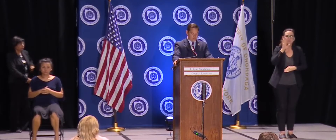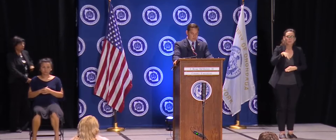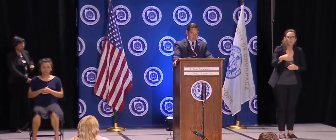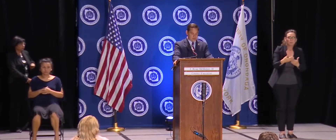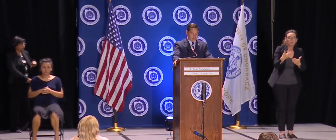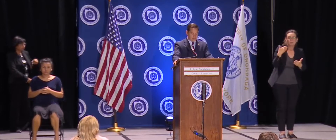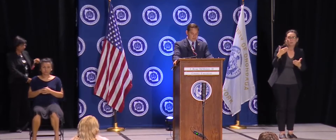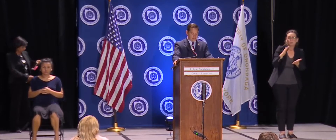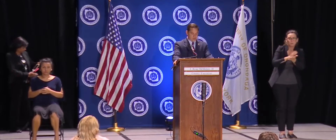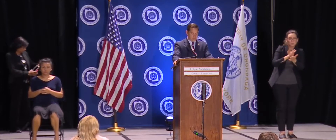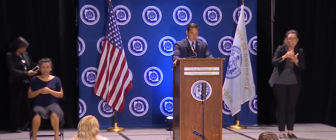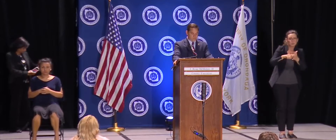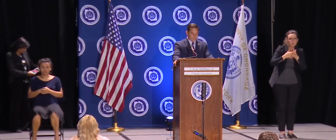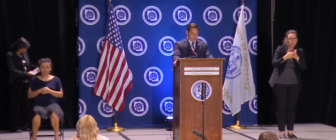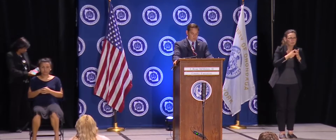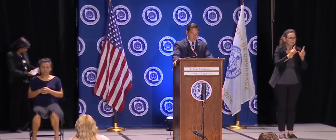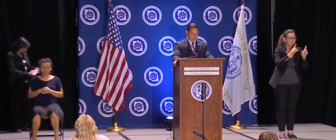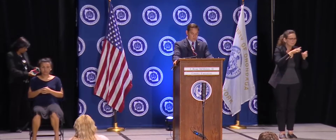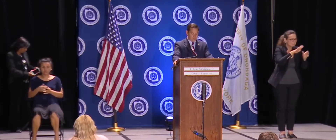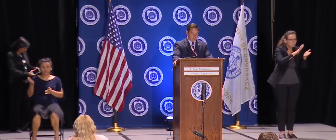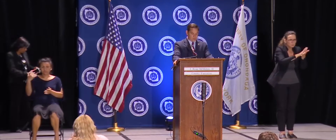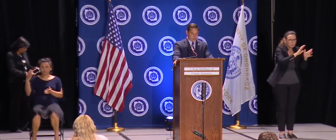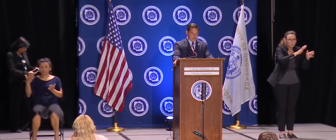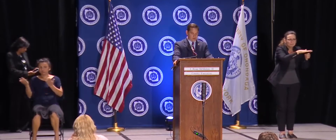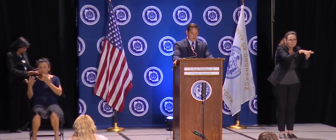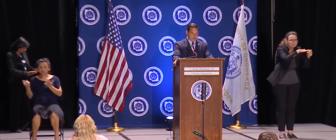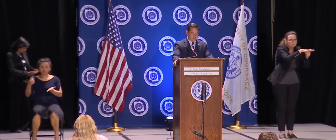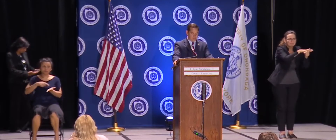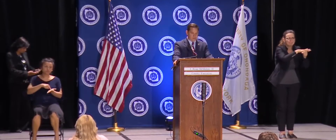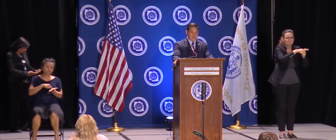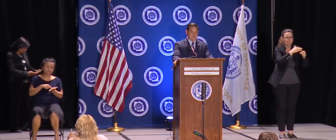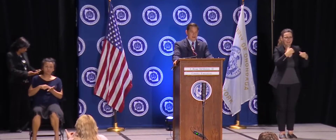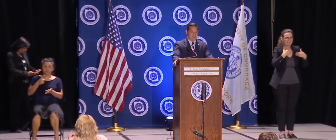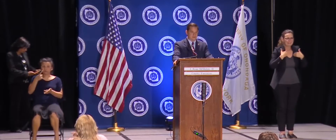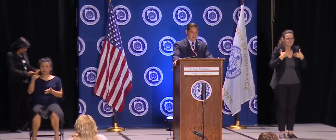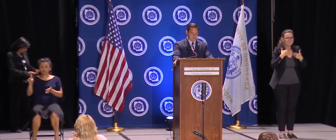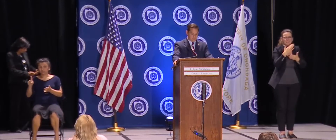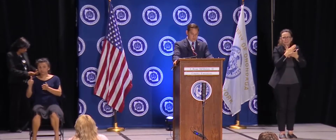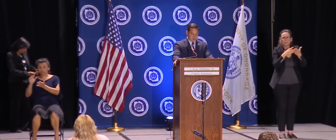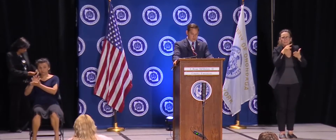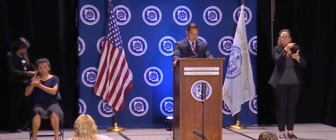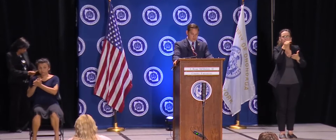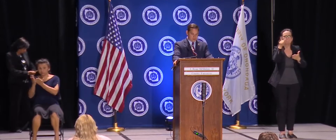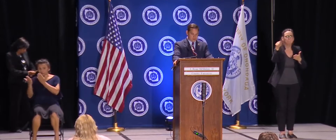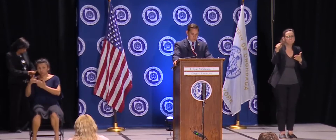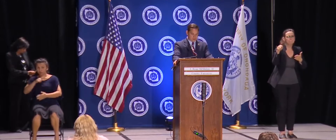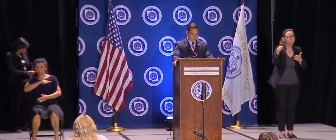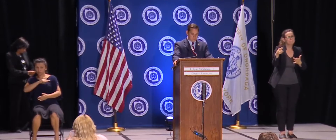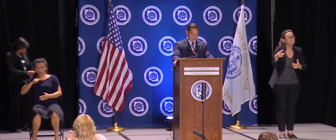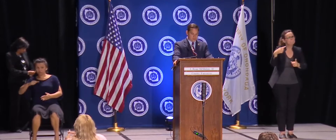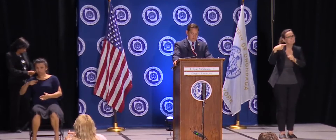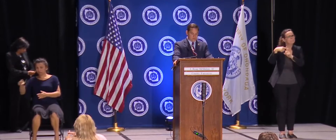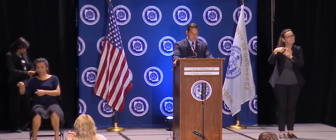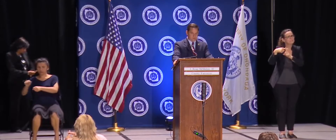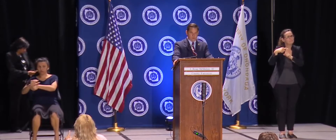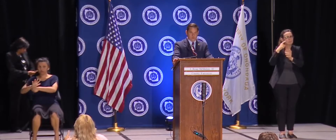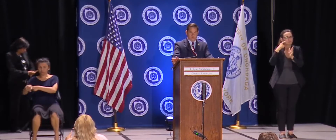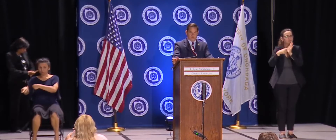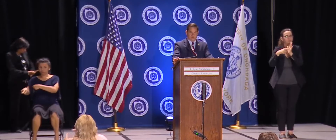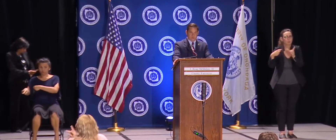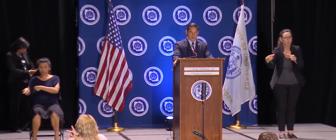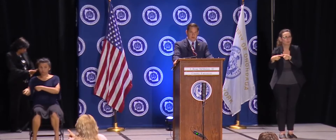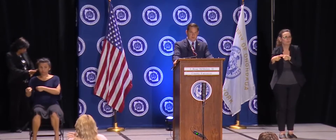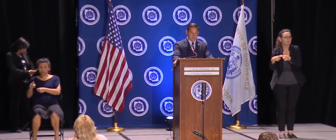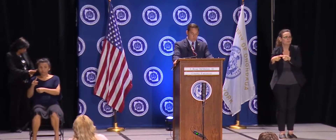one district that had a teacher or a faculty member test positive, but that was before